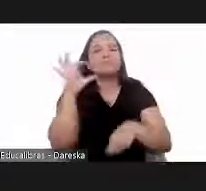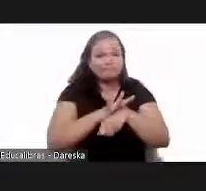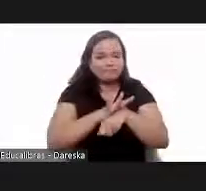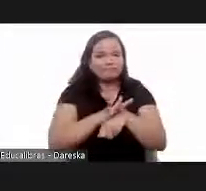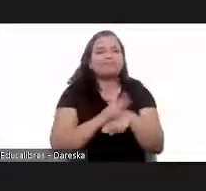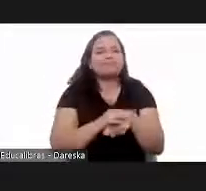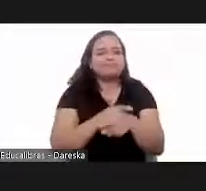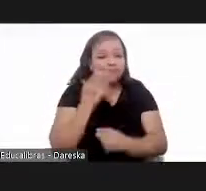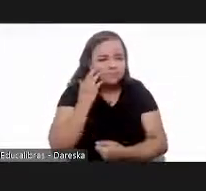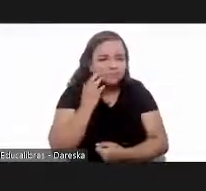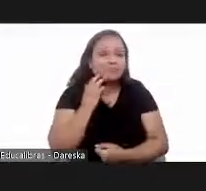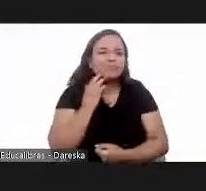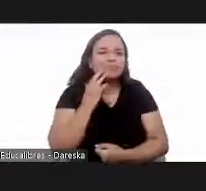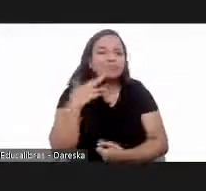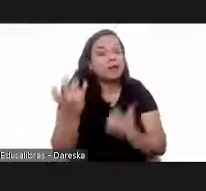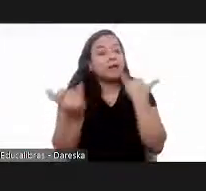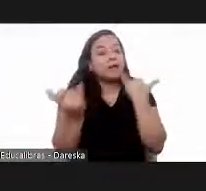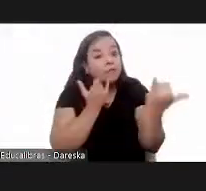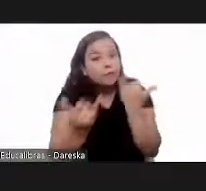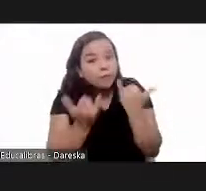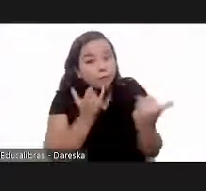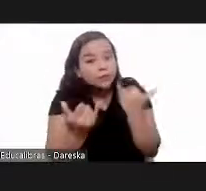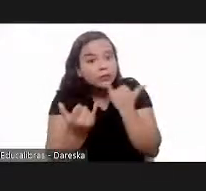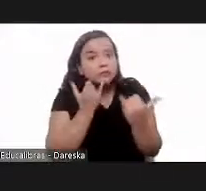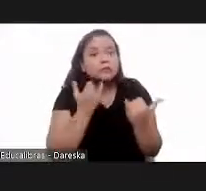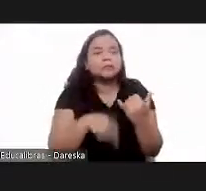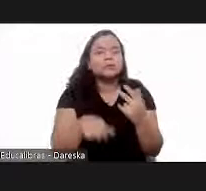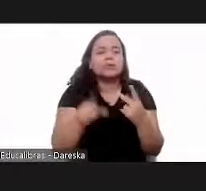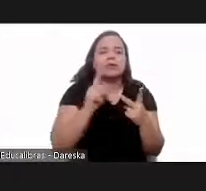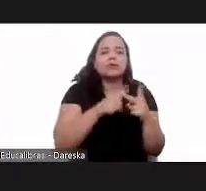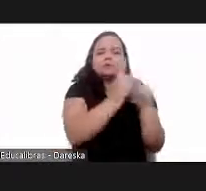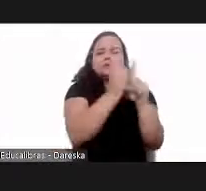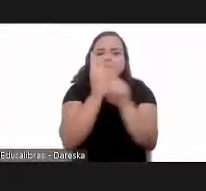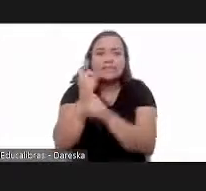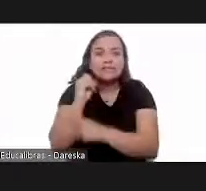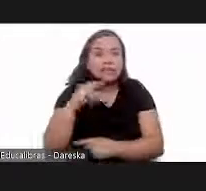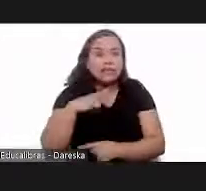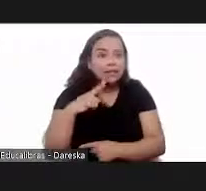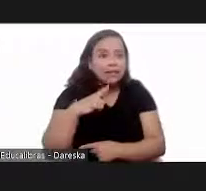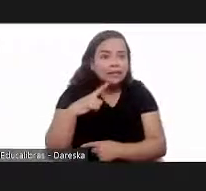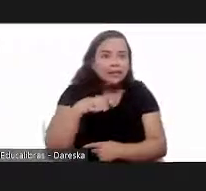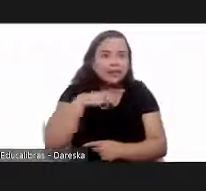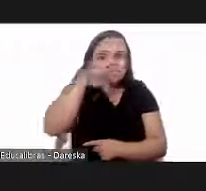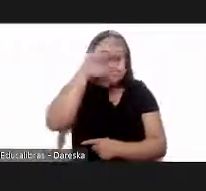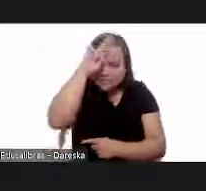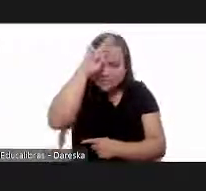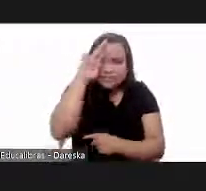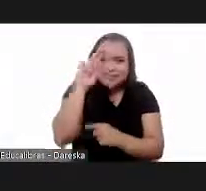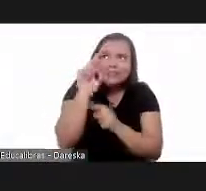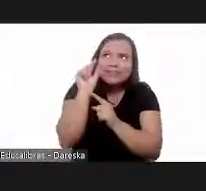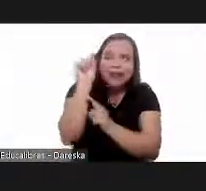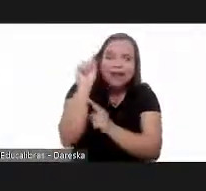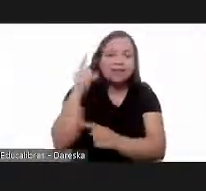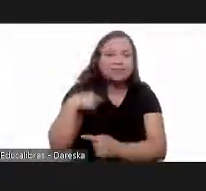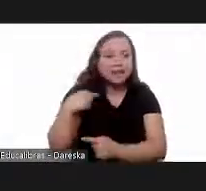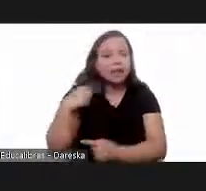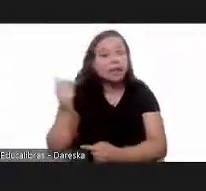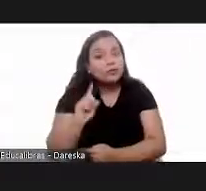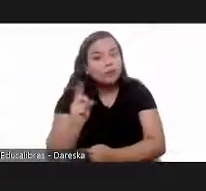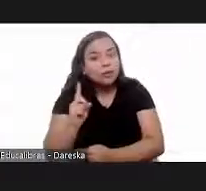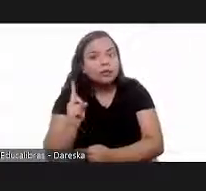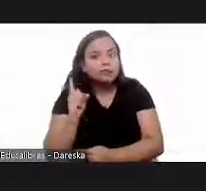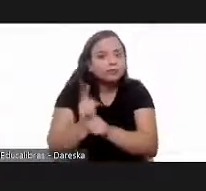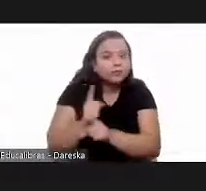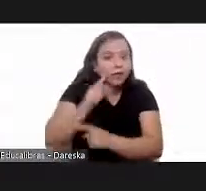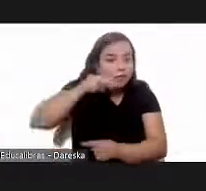triadamins so we do uh fumigating to determine whether there are kissing